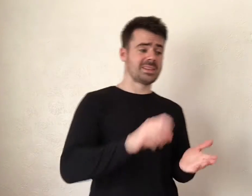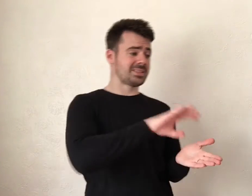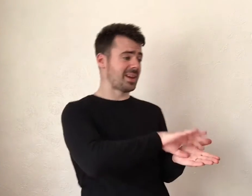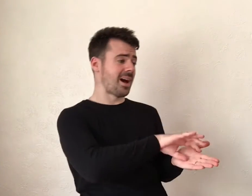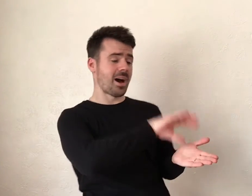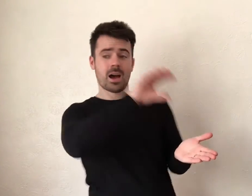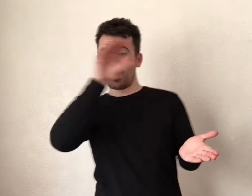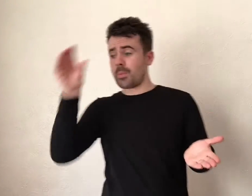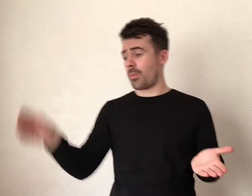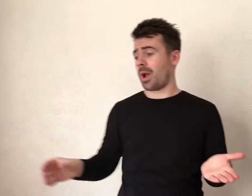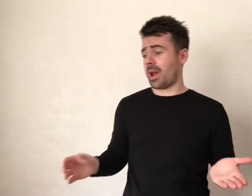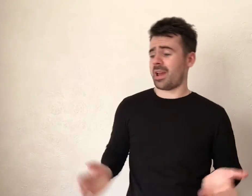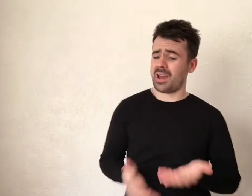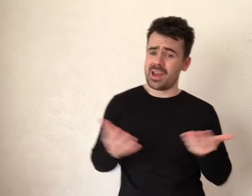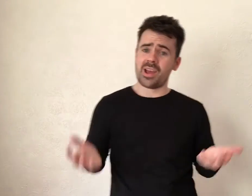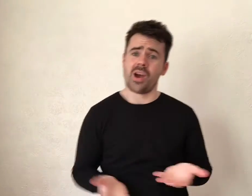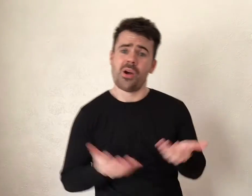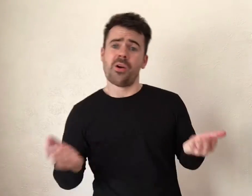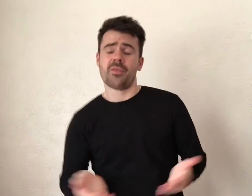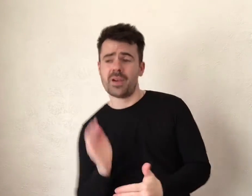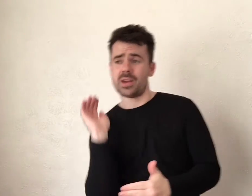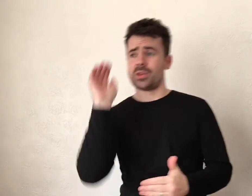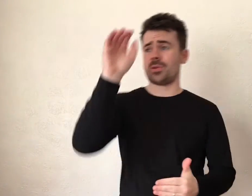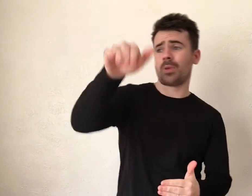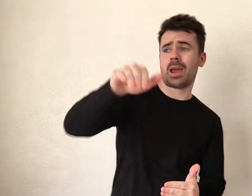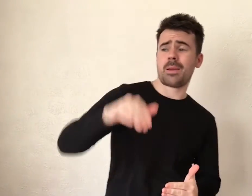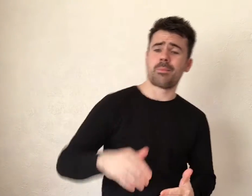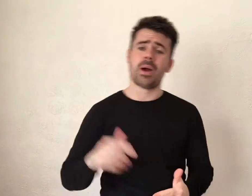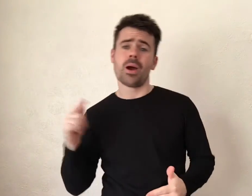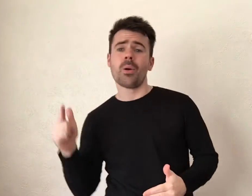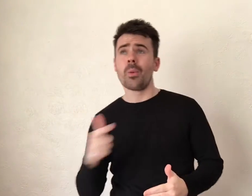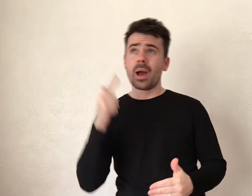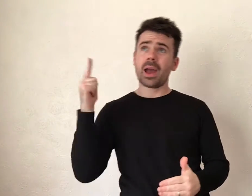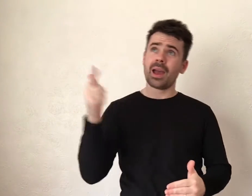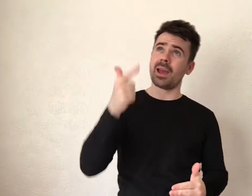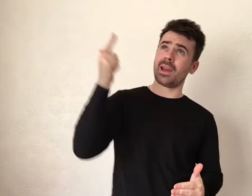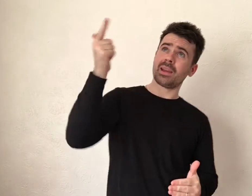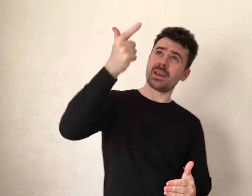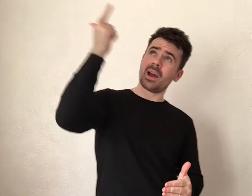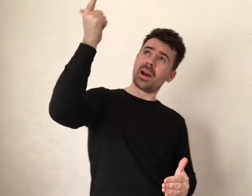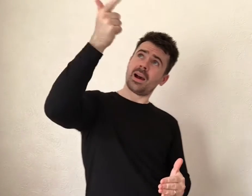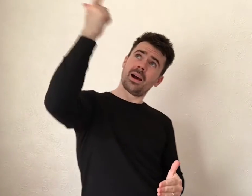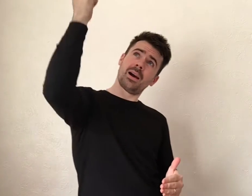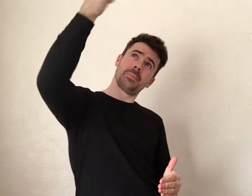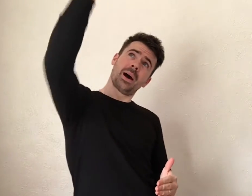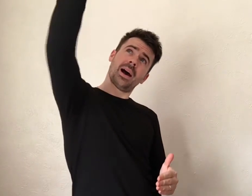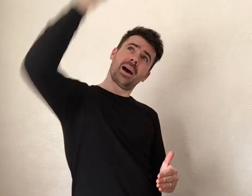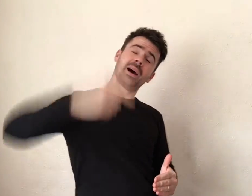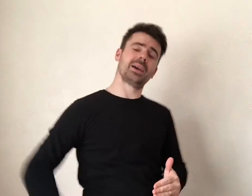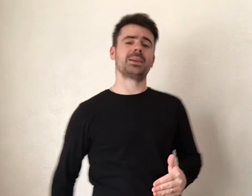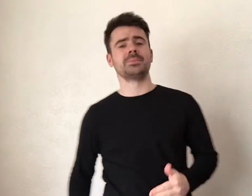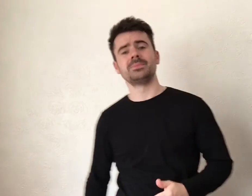Somewhere over the rainbow way a path